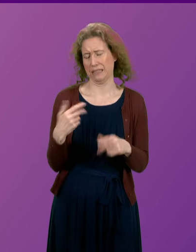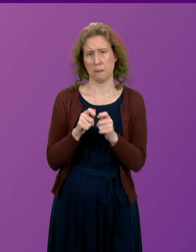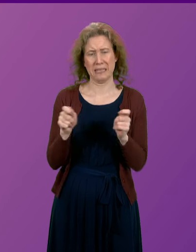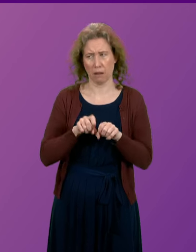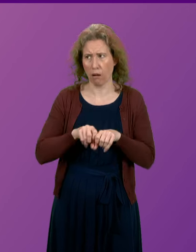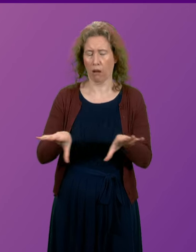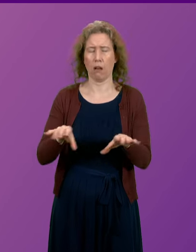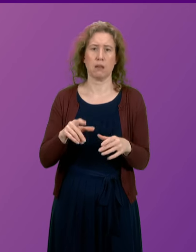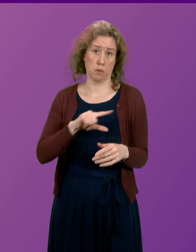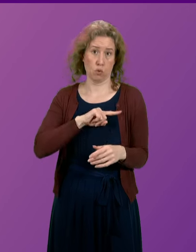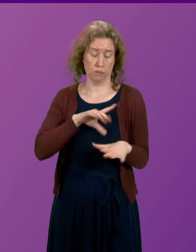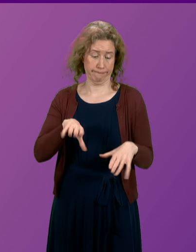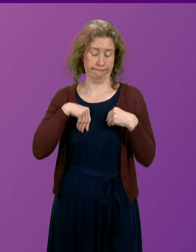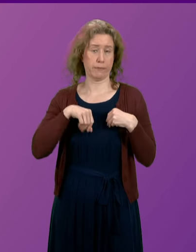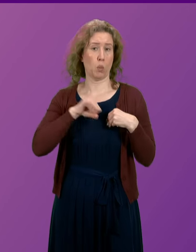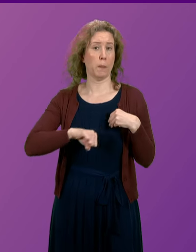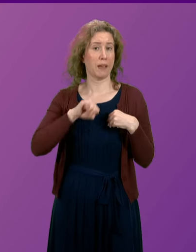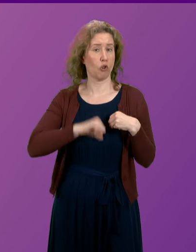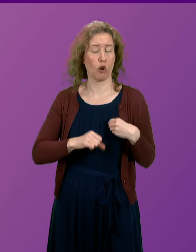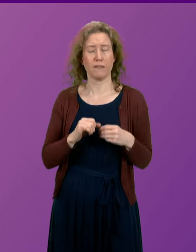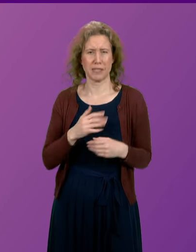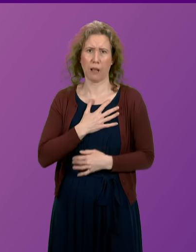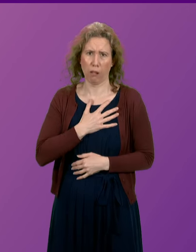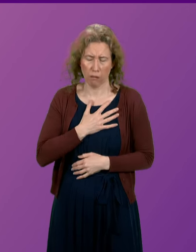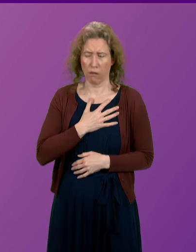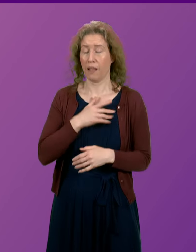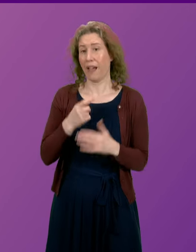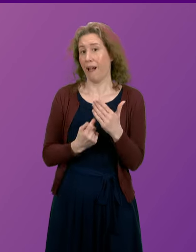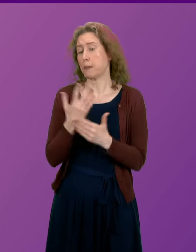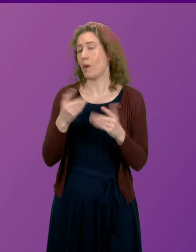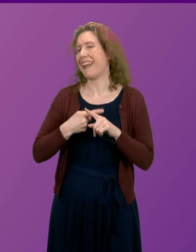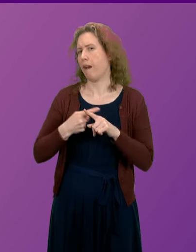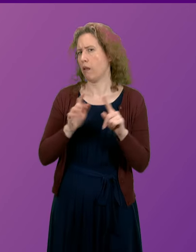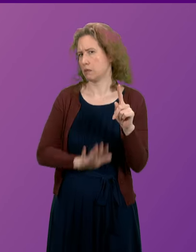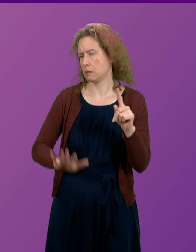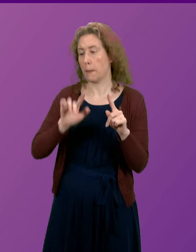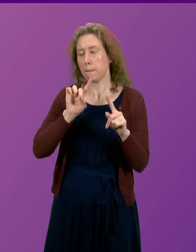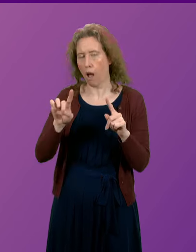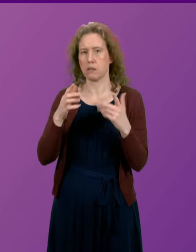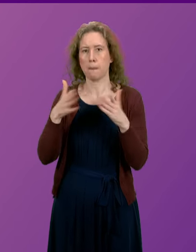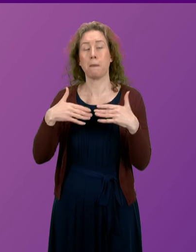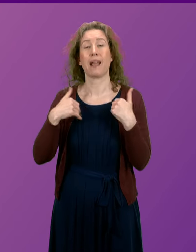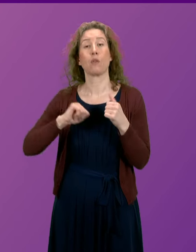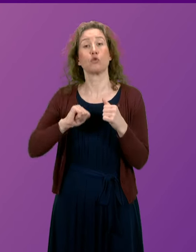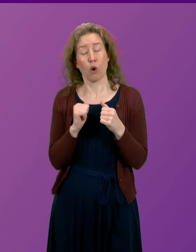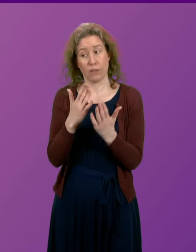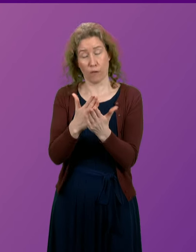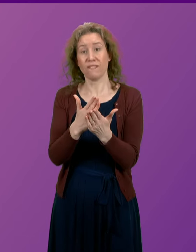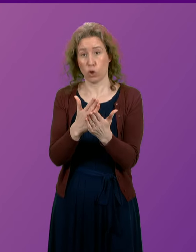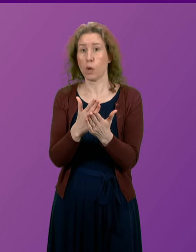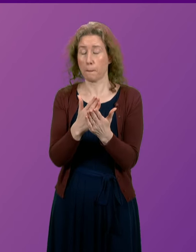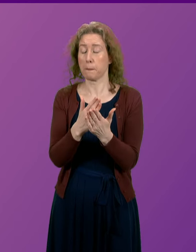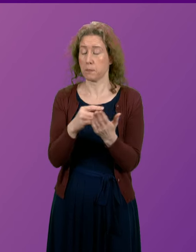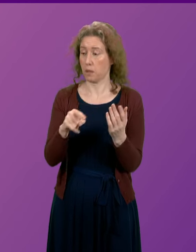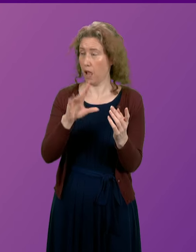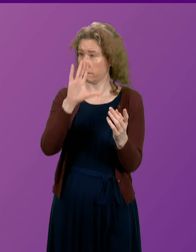a consequence of whooping cough. These deaths occurred in England. However, Public Health Scotland have confirmed that notifications